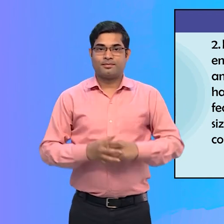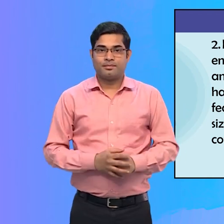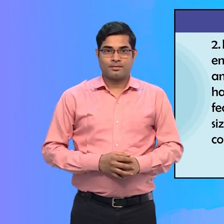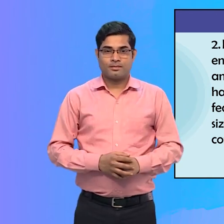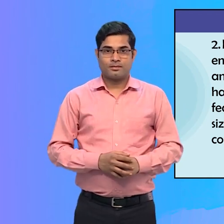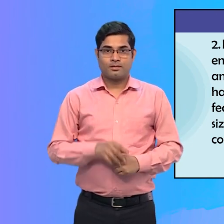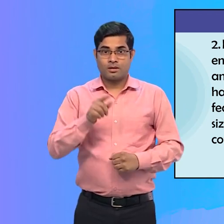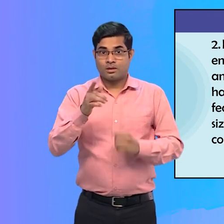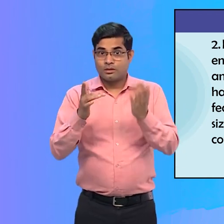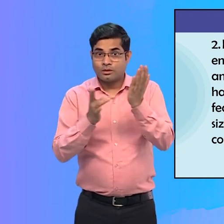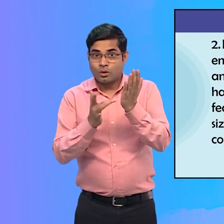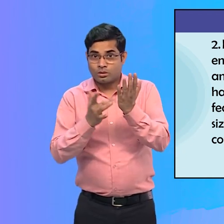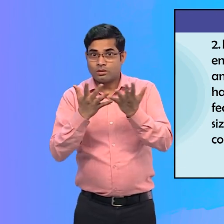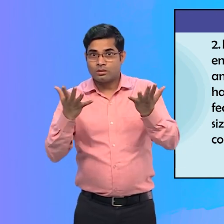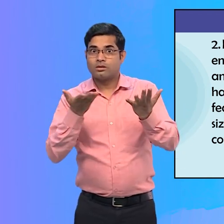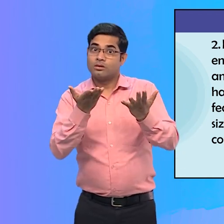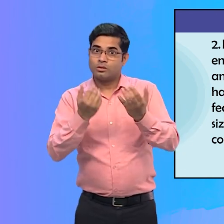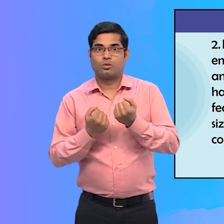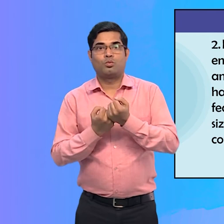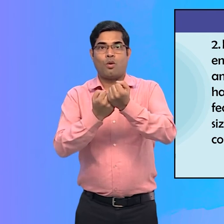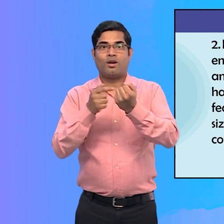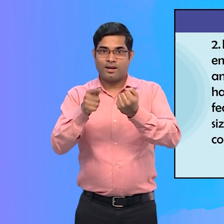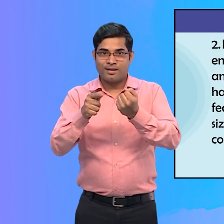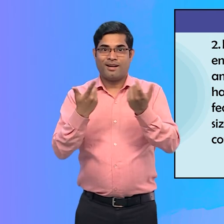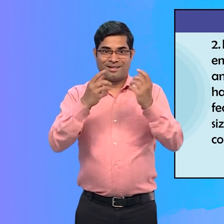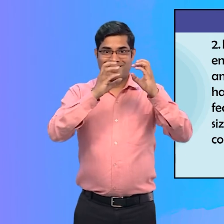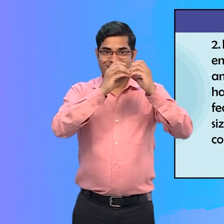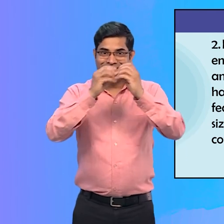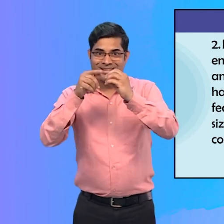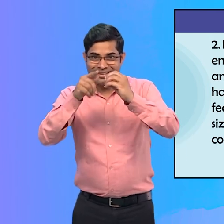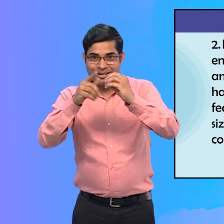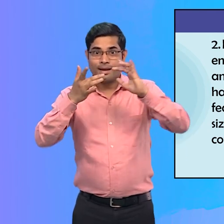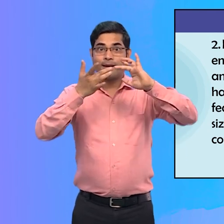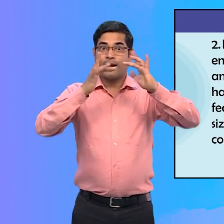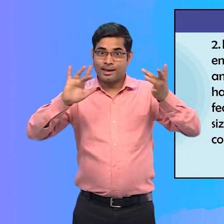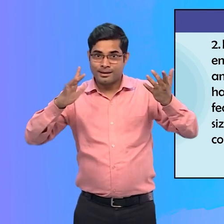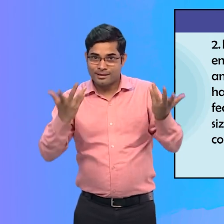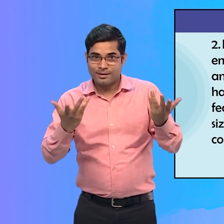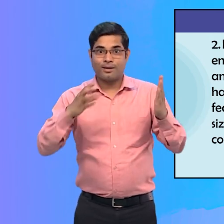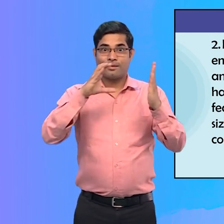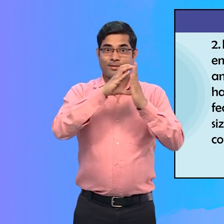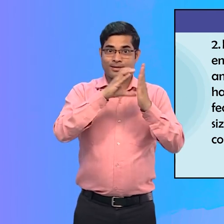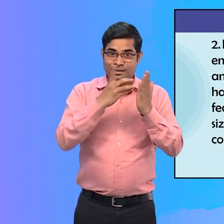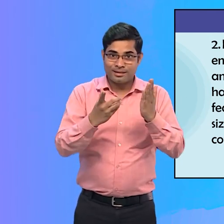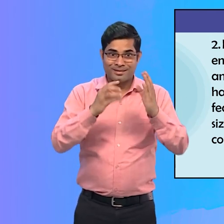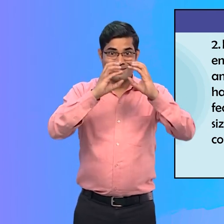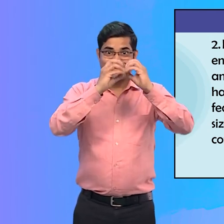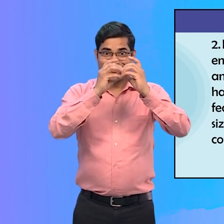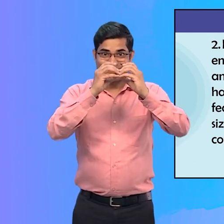This feature helps in enlarging the font size of the website content and allows easy readability.